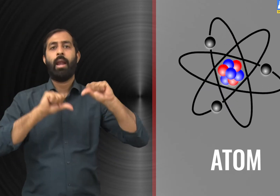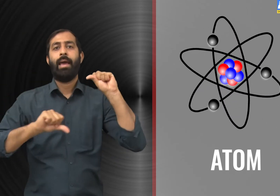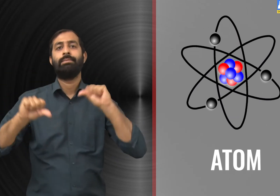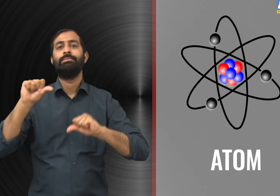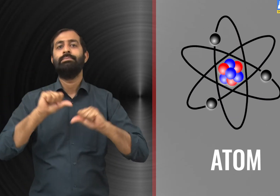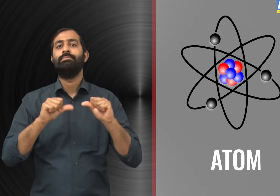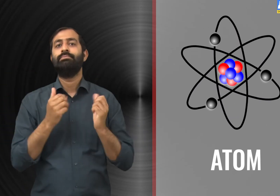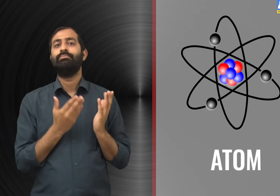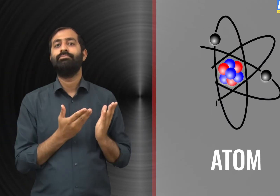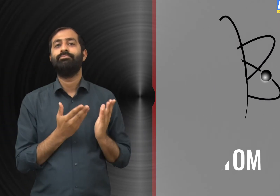element which is not visible.